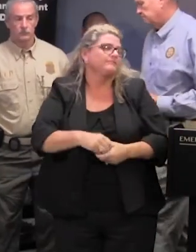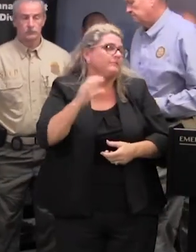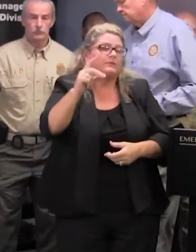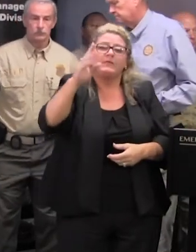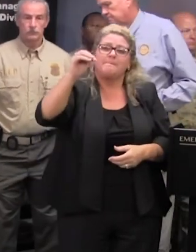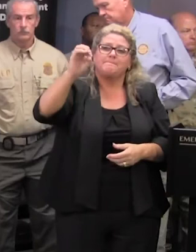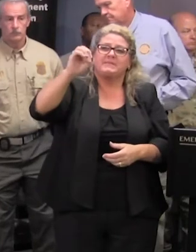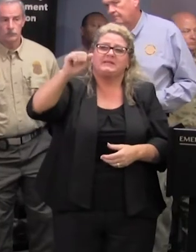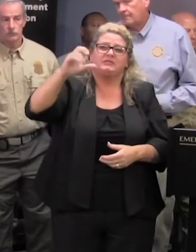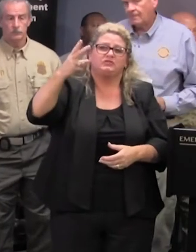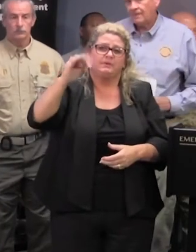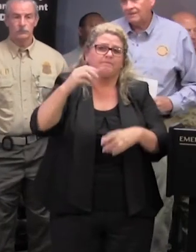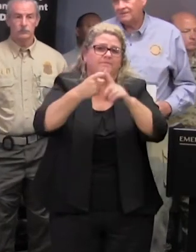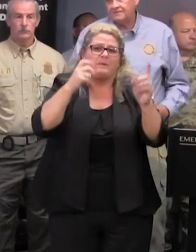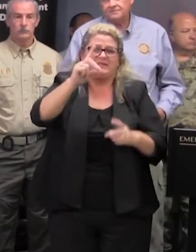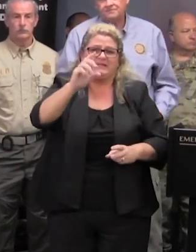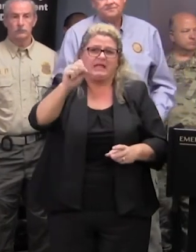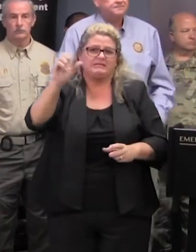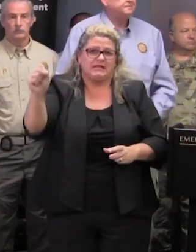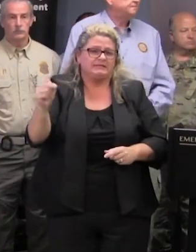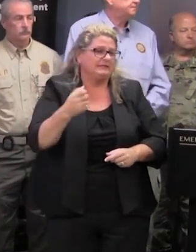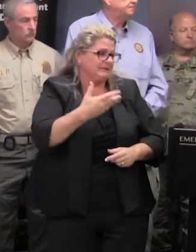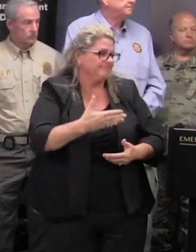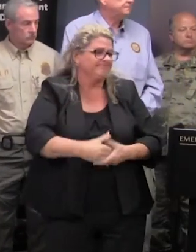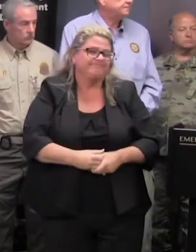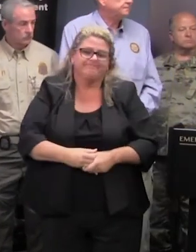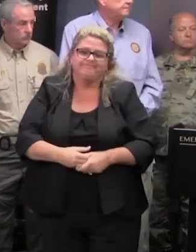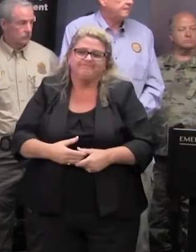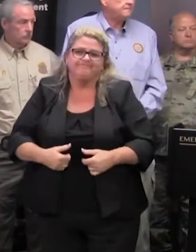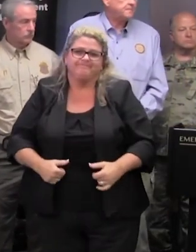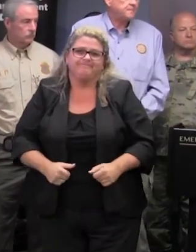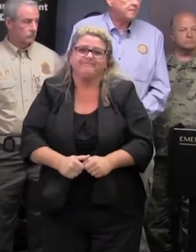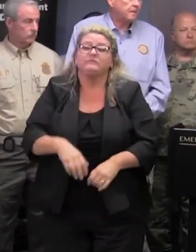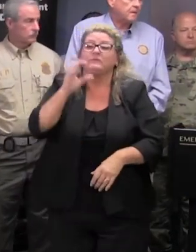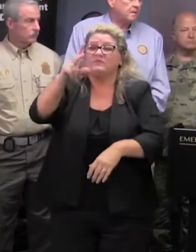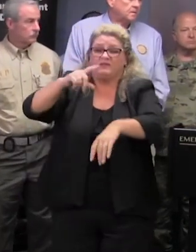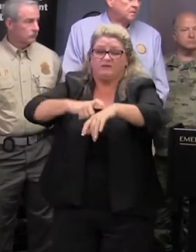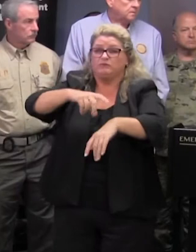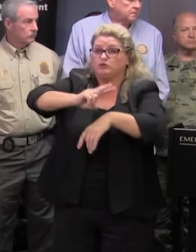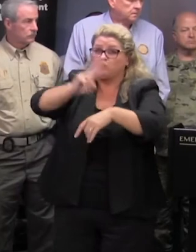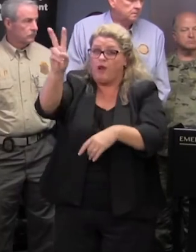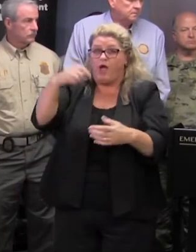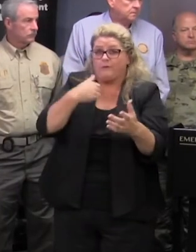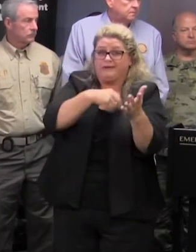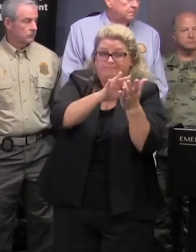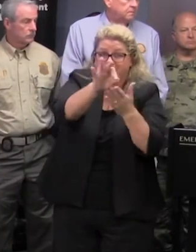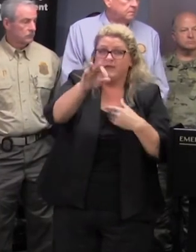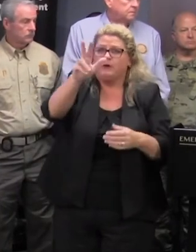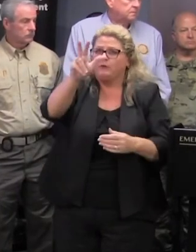department of social services thank you governor as of two o'clock we currently have